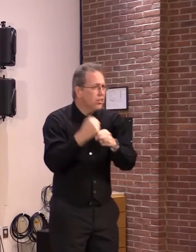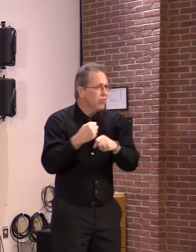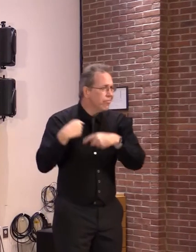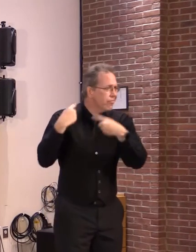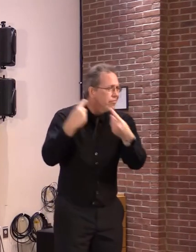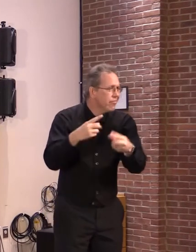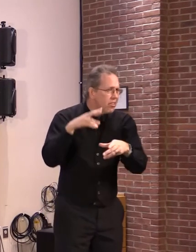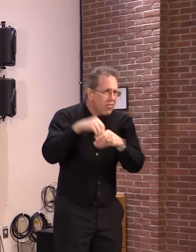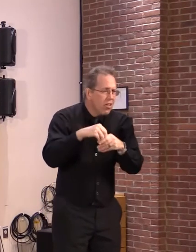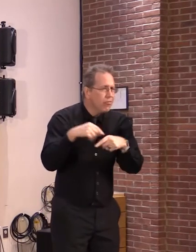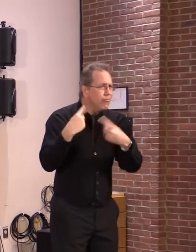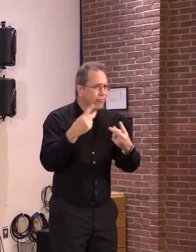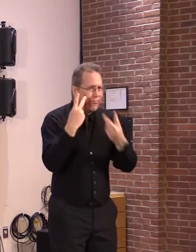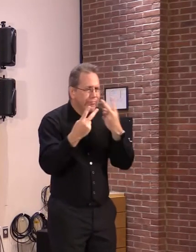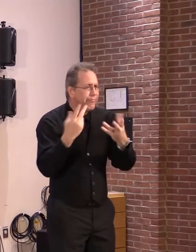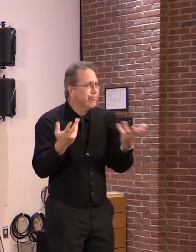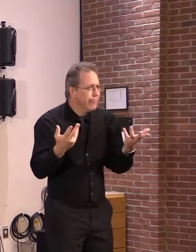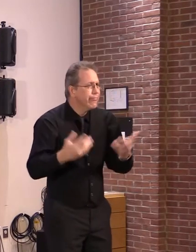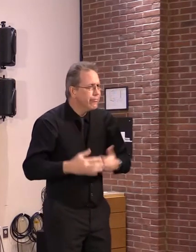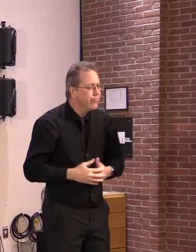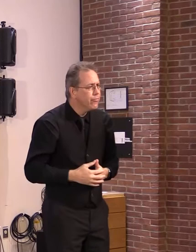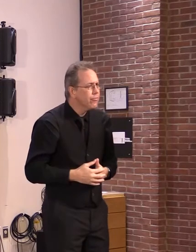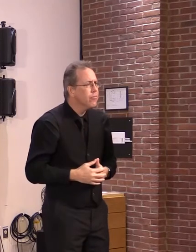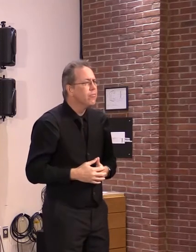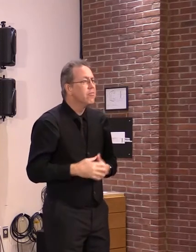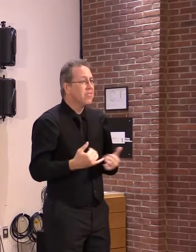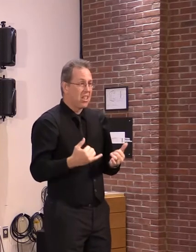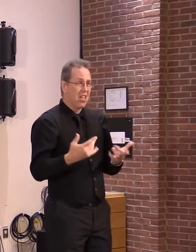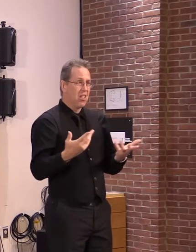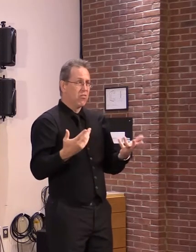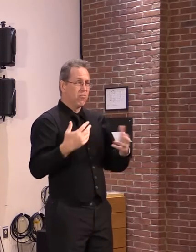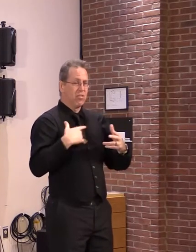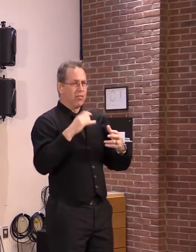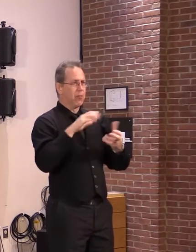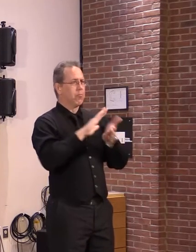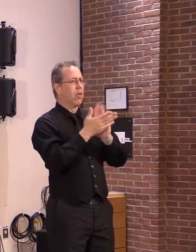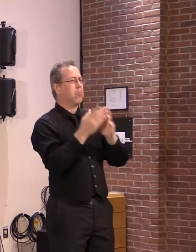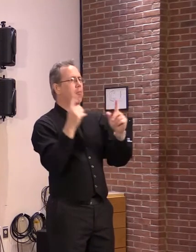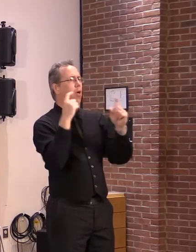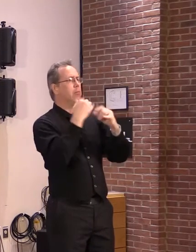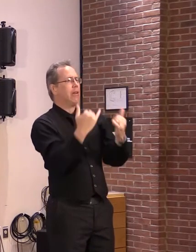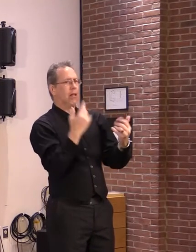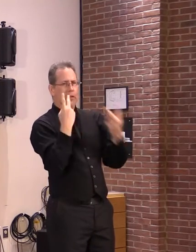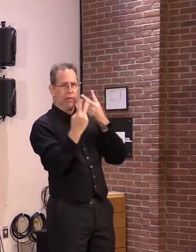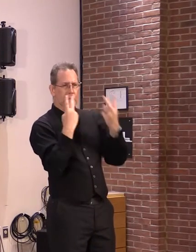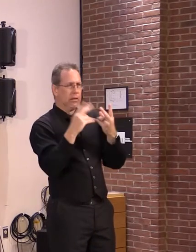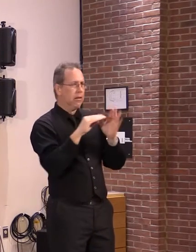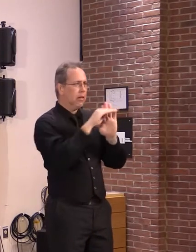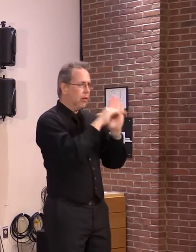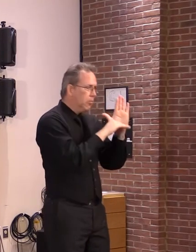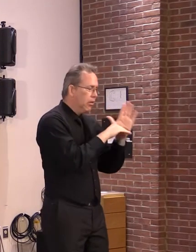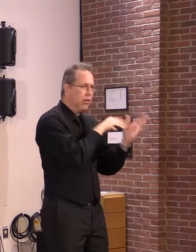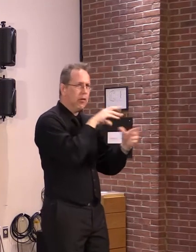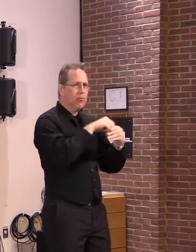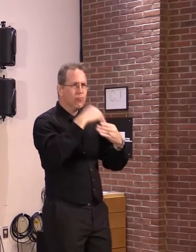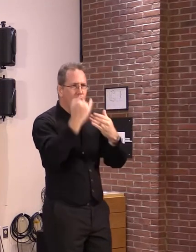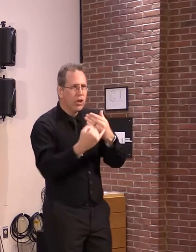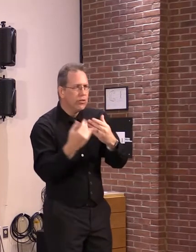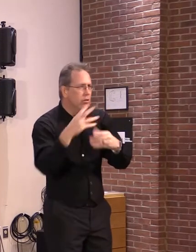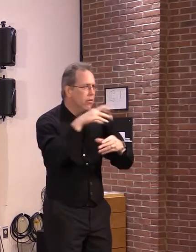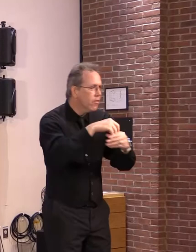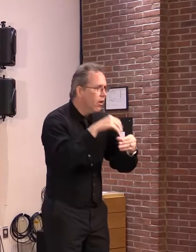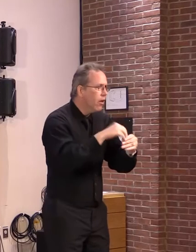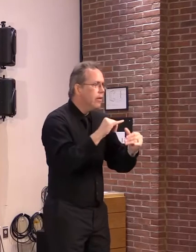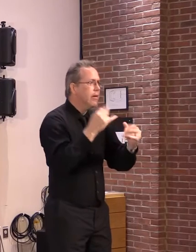that's taken to use these somewhat intricate and somewhat convoluted programs to figure out how to